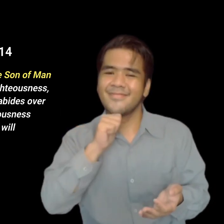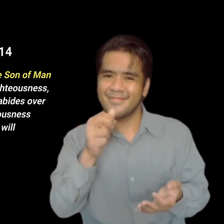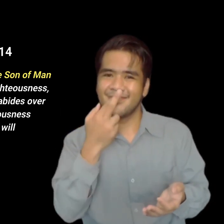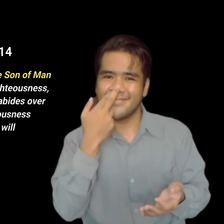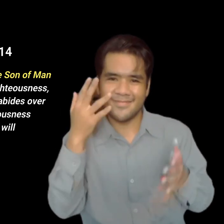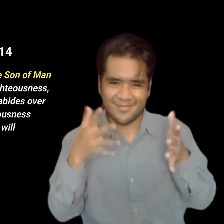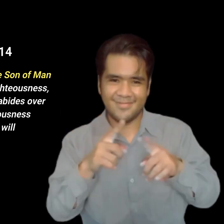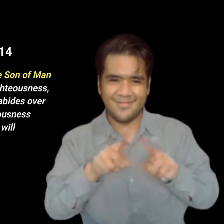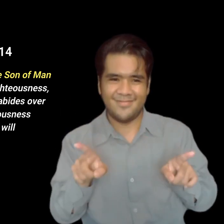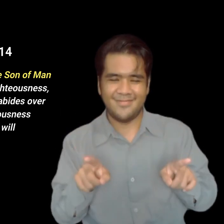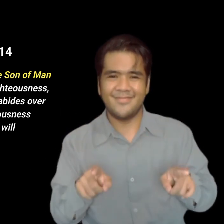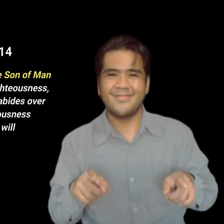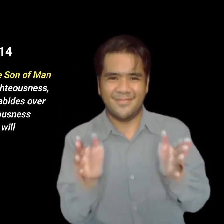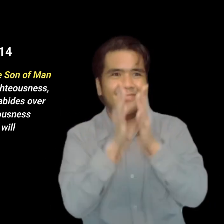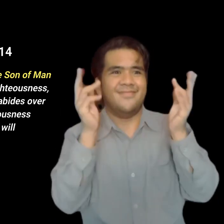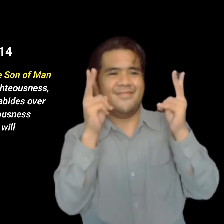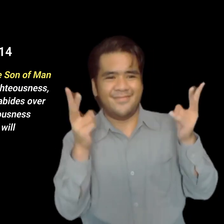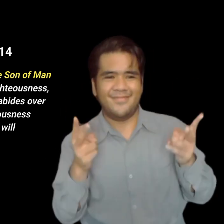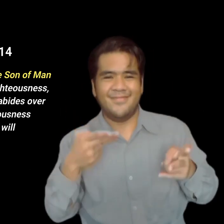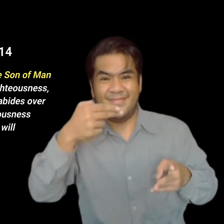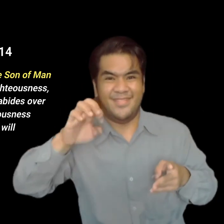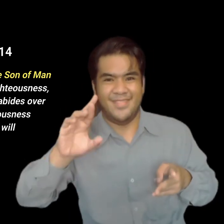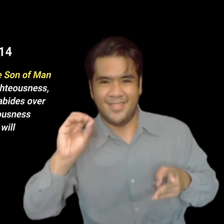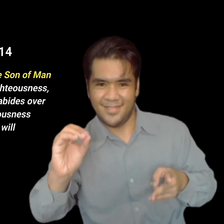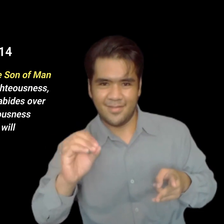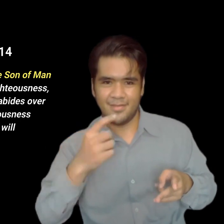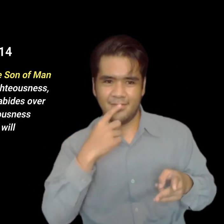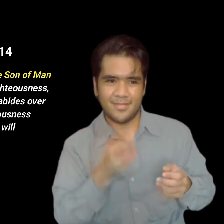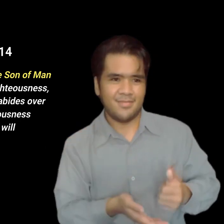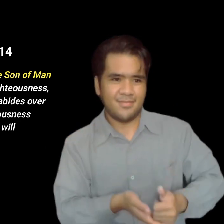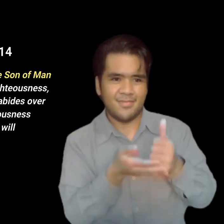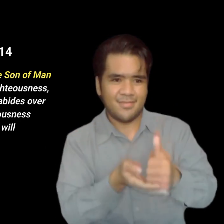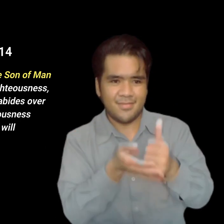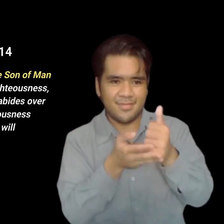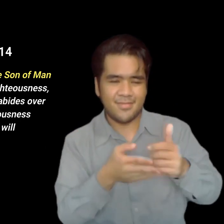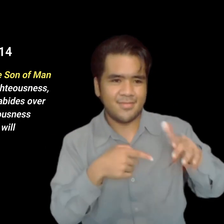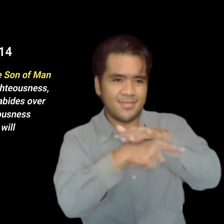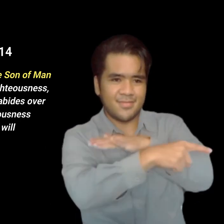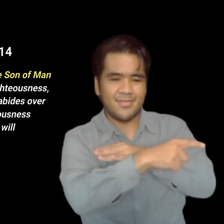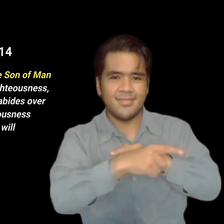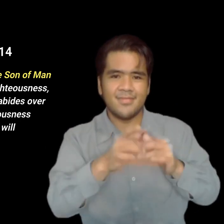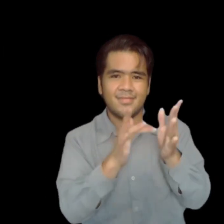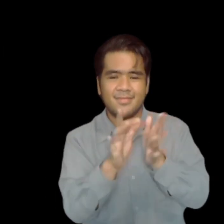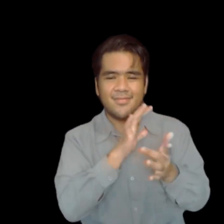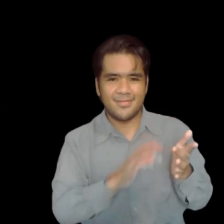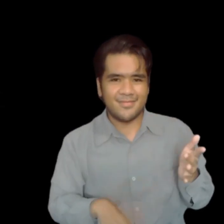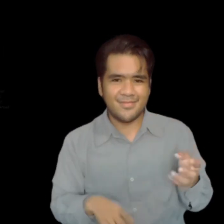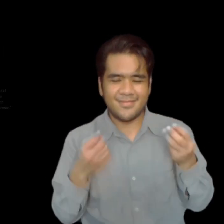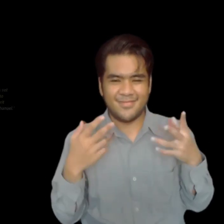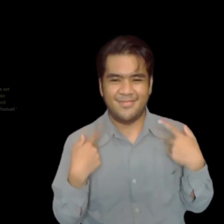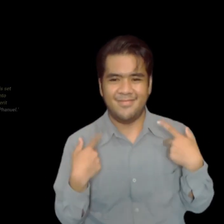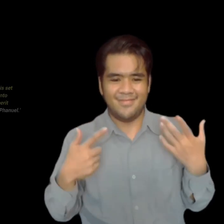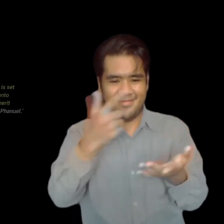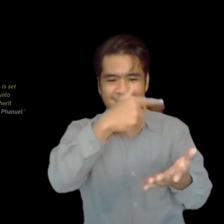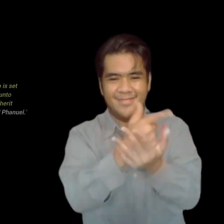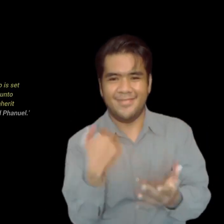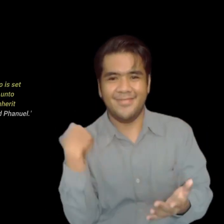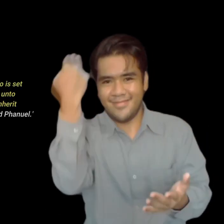righteousness dwells upon you. And the righteousness of the head of days will not forsake you. Again, in Enoch chapter 40 verse